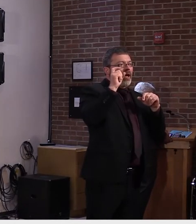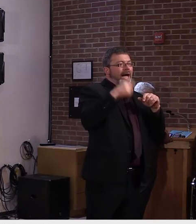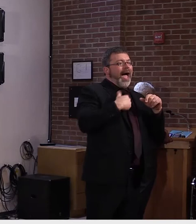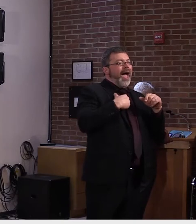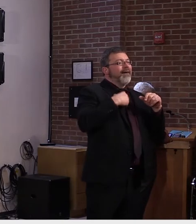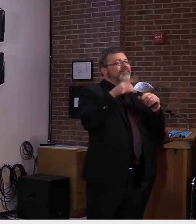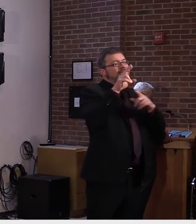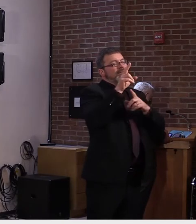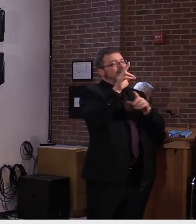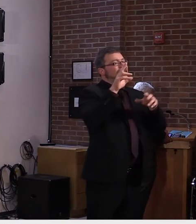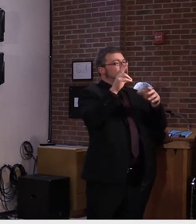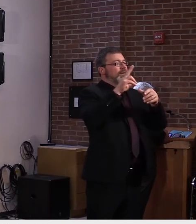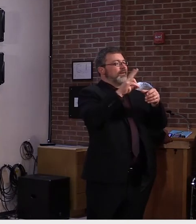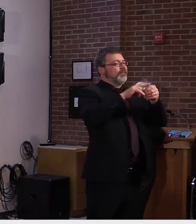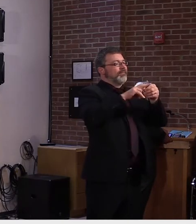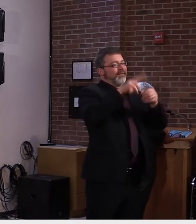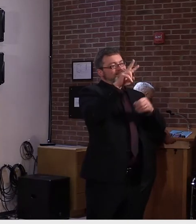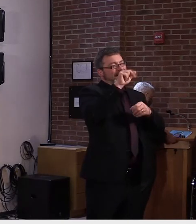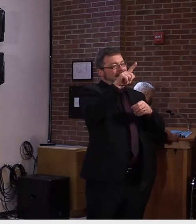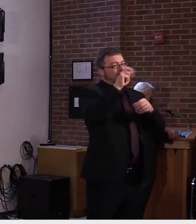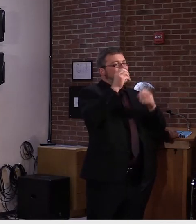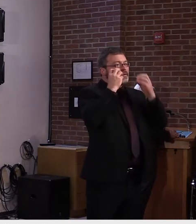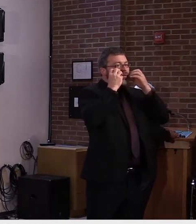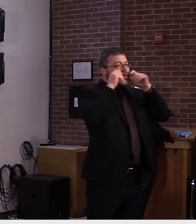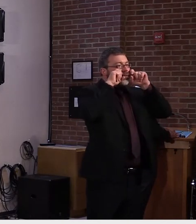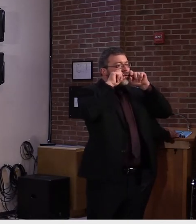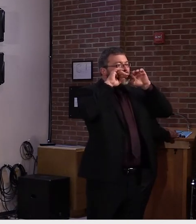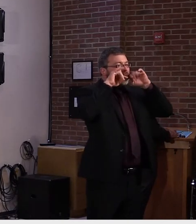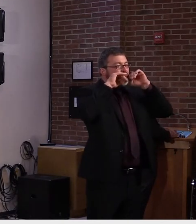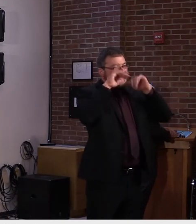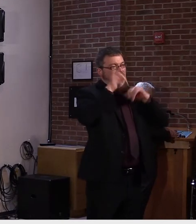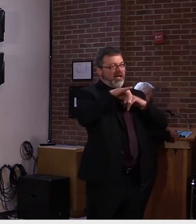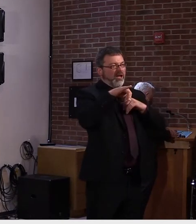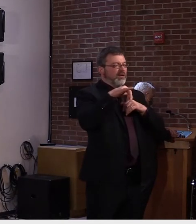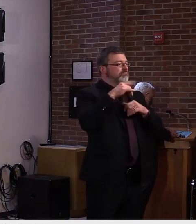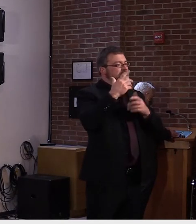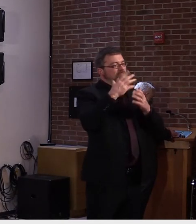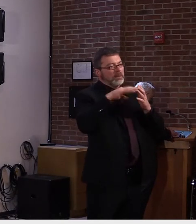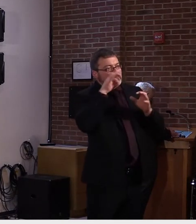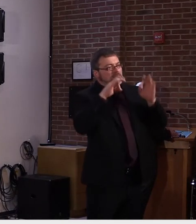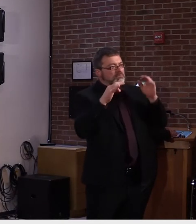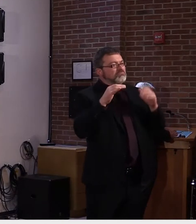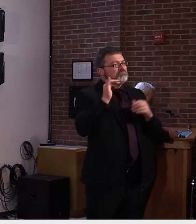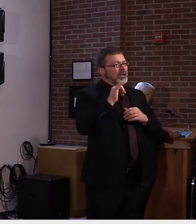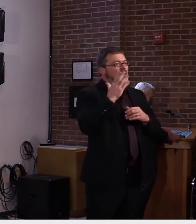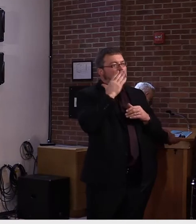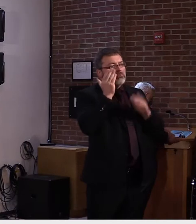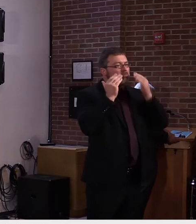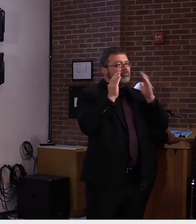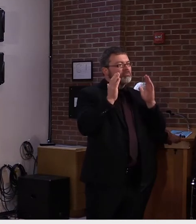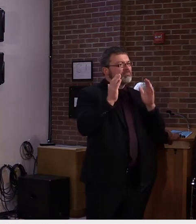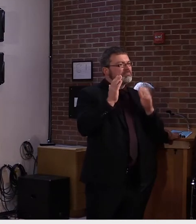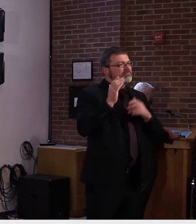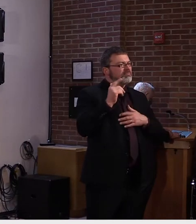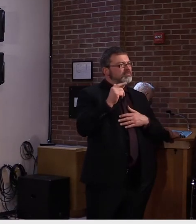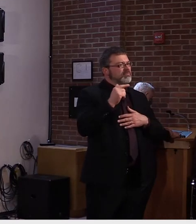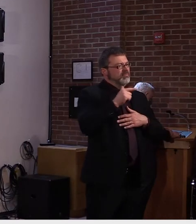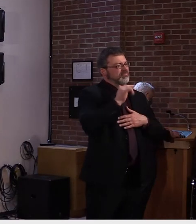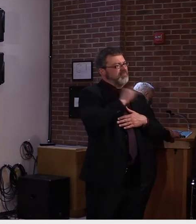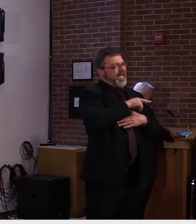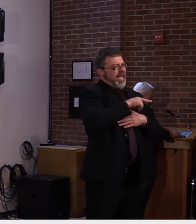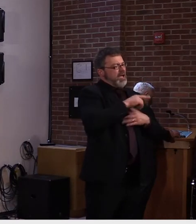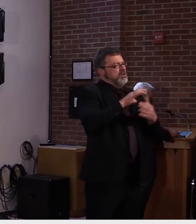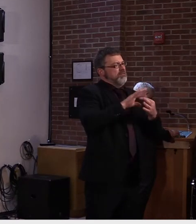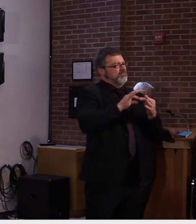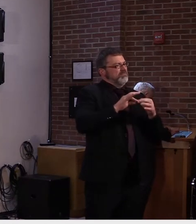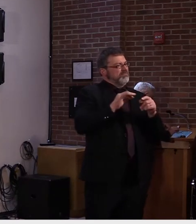facial covering mask. And, uh, I had a viewer ask me, uh, about, uh, the mask. Is it,